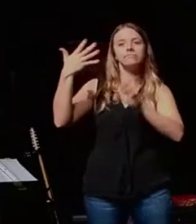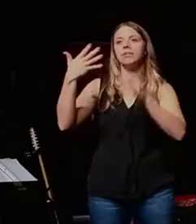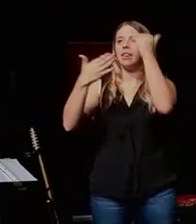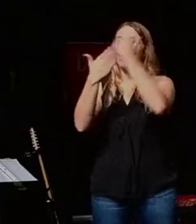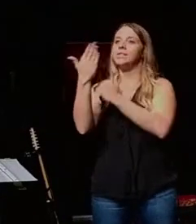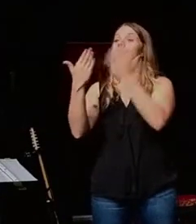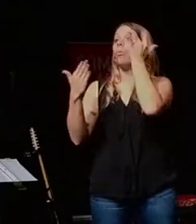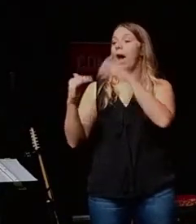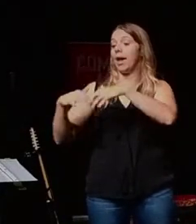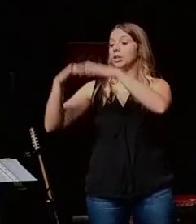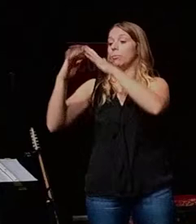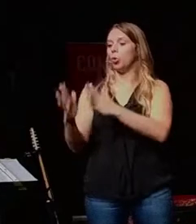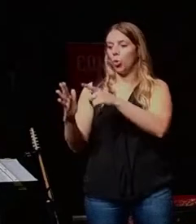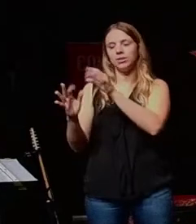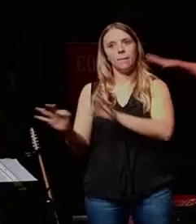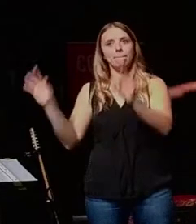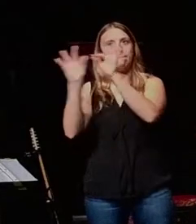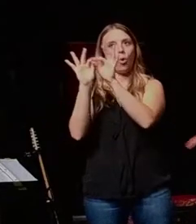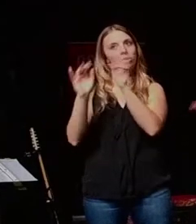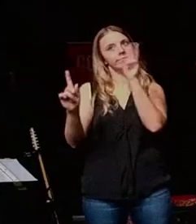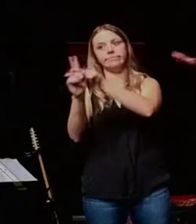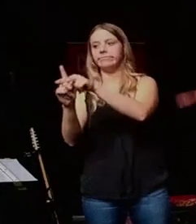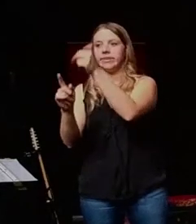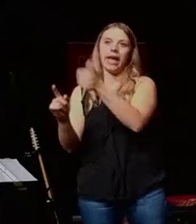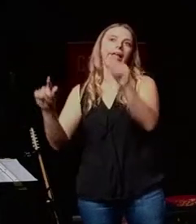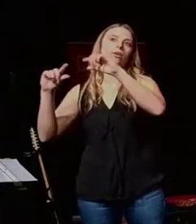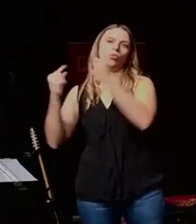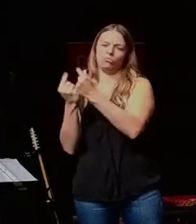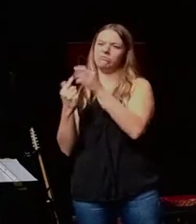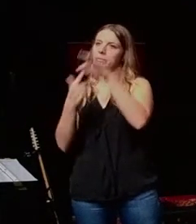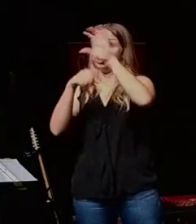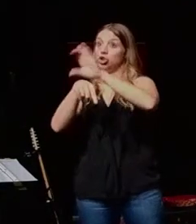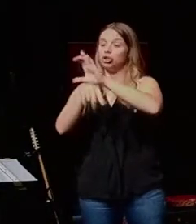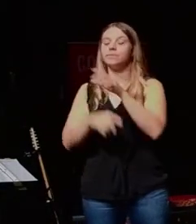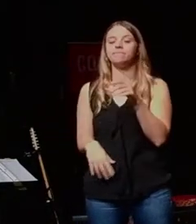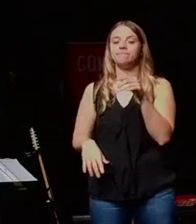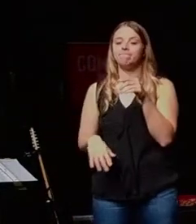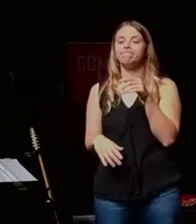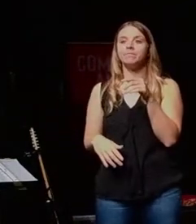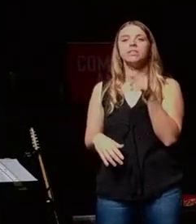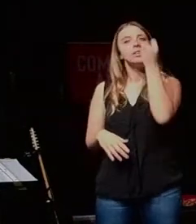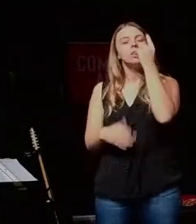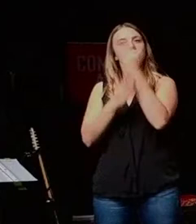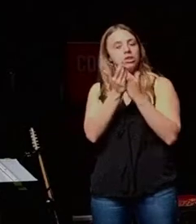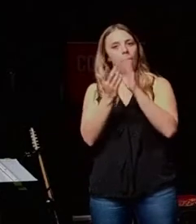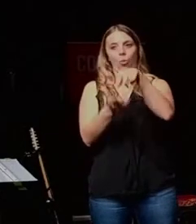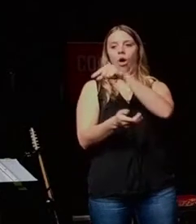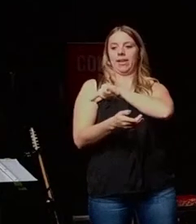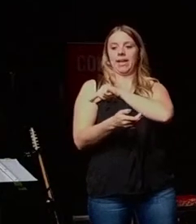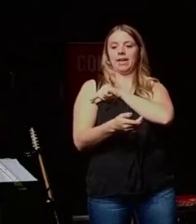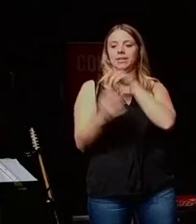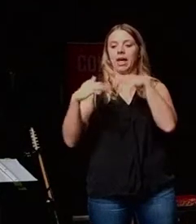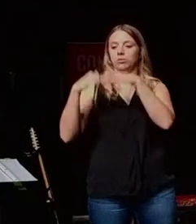an entrepreneur is an important part to be part of this, of any group. And this group in particular. There's some qualities that are brought into